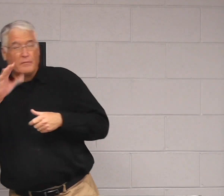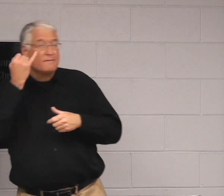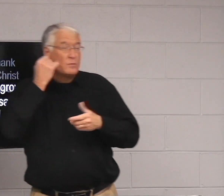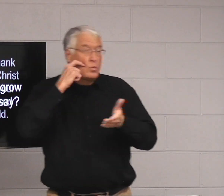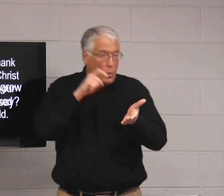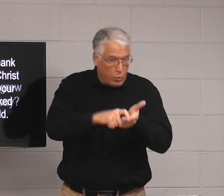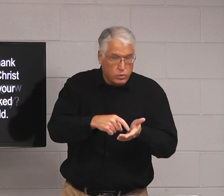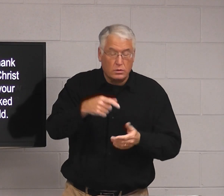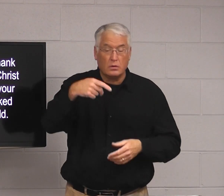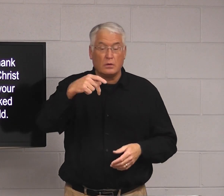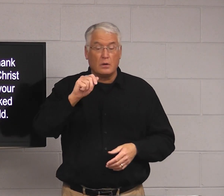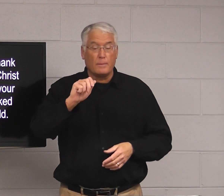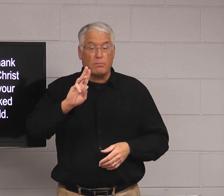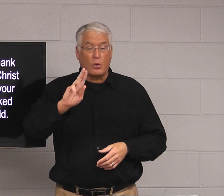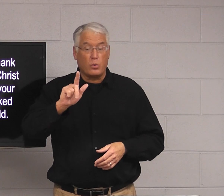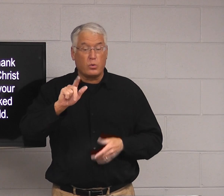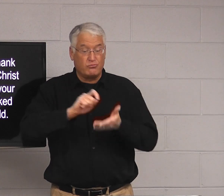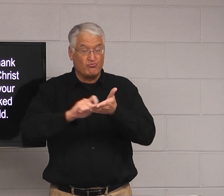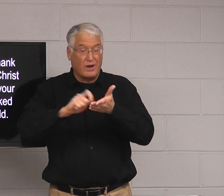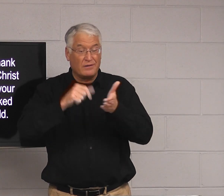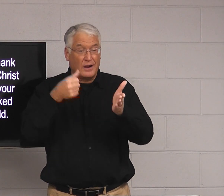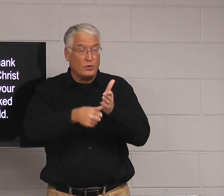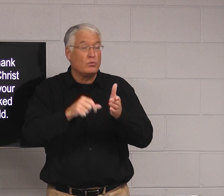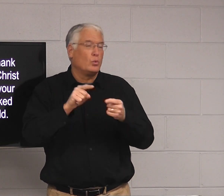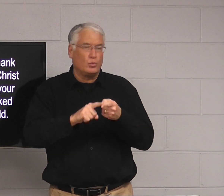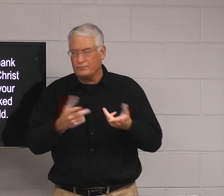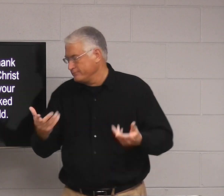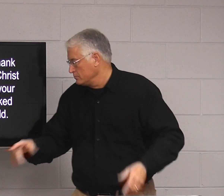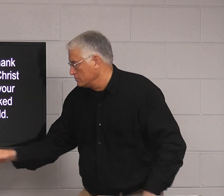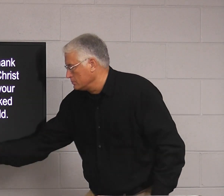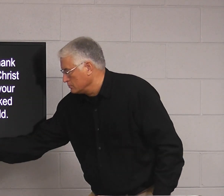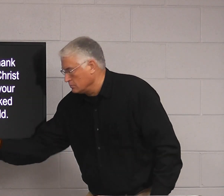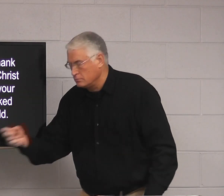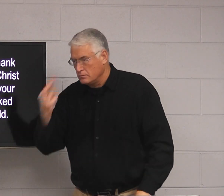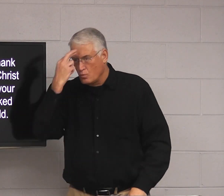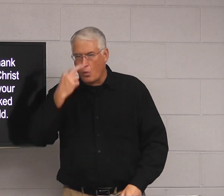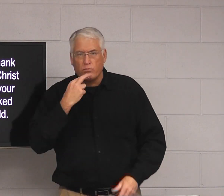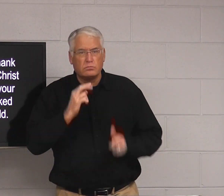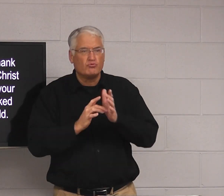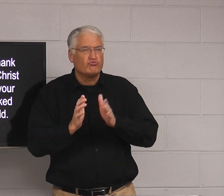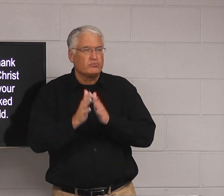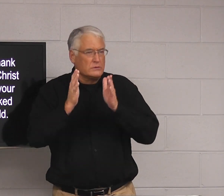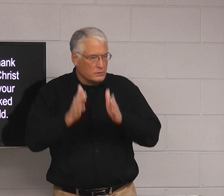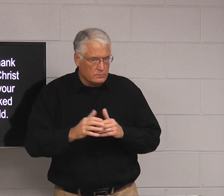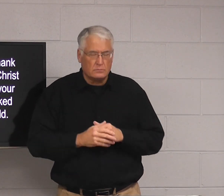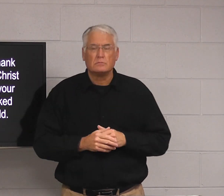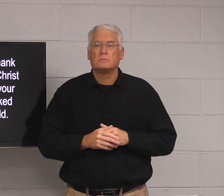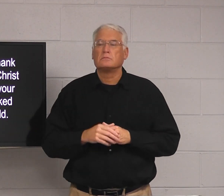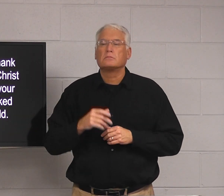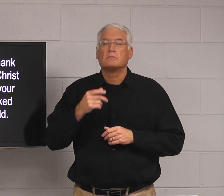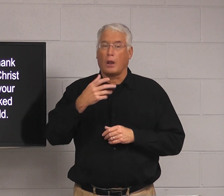Time is closing up. So if you'll notice, Paul was writing in Romans to the Christians